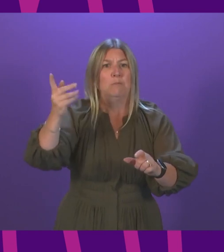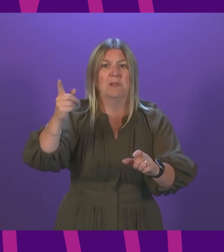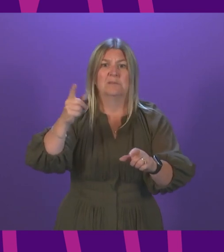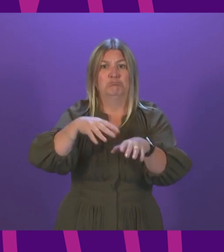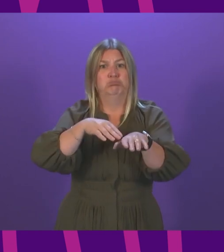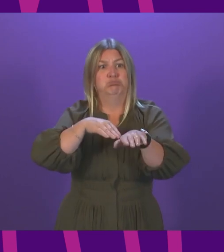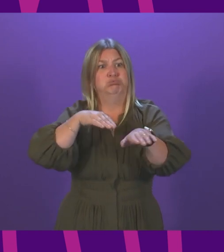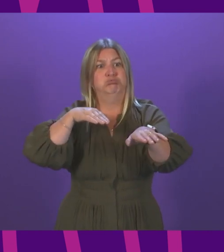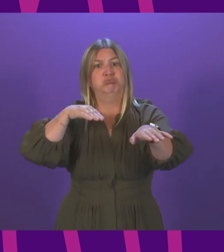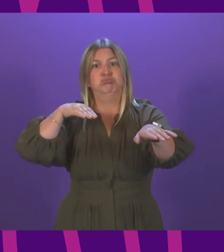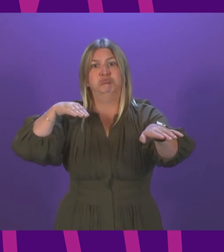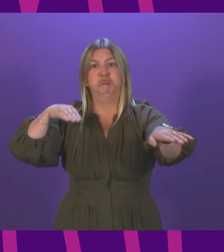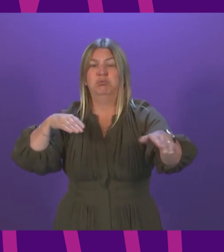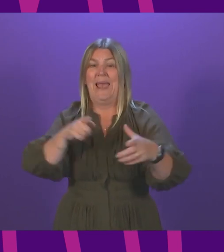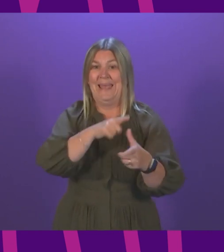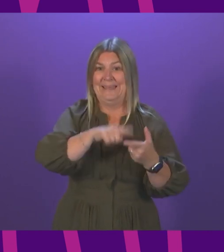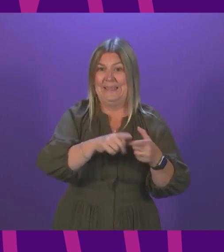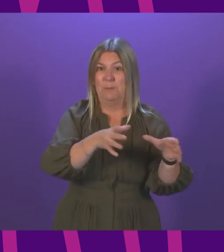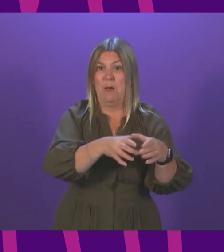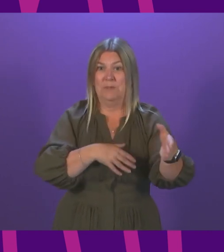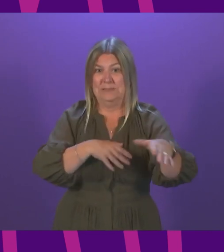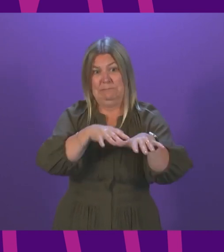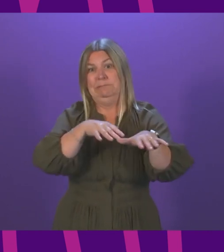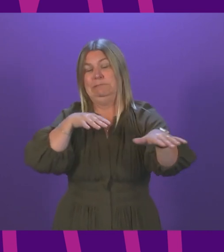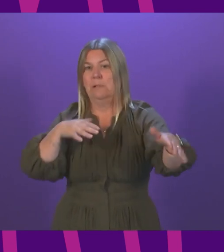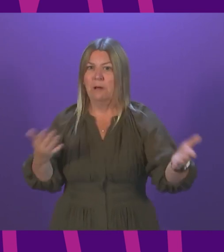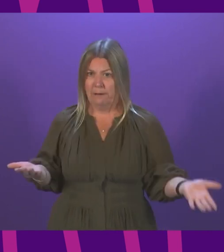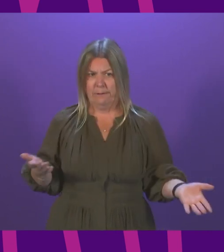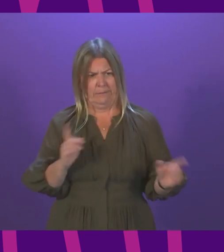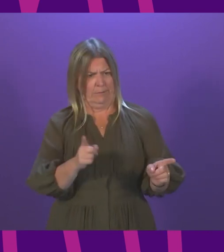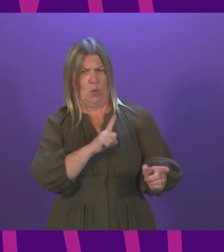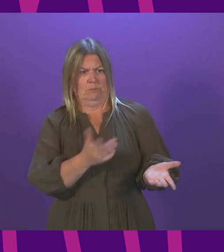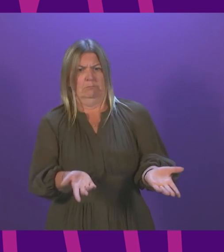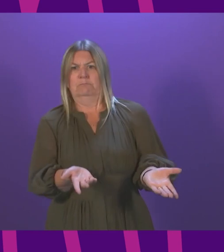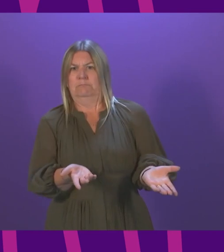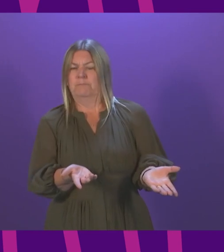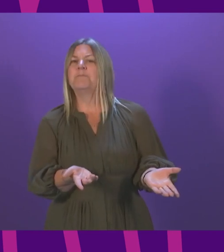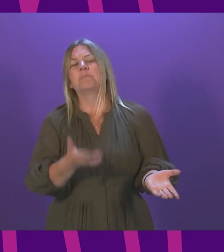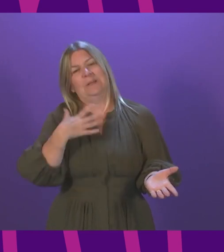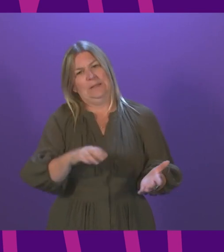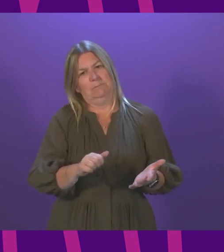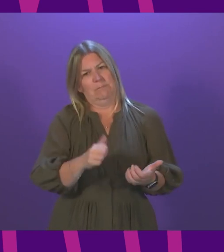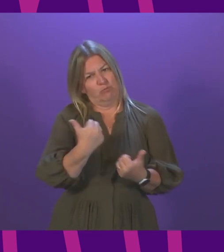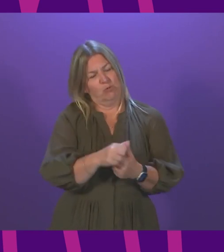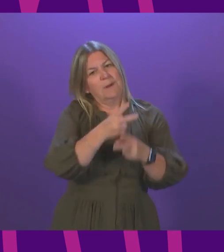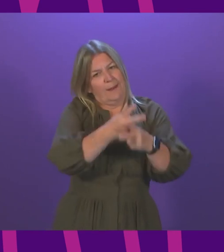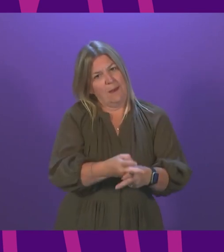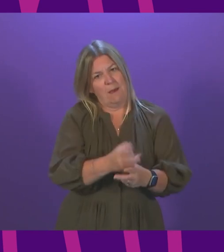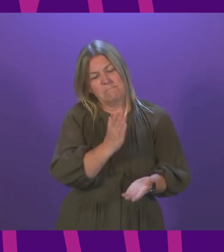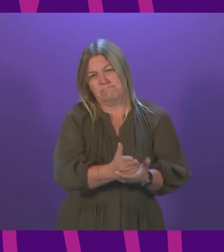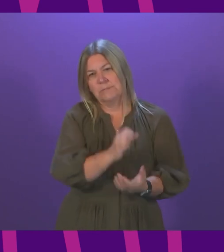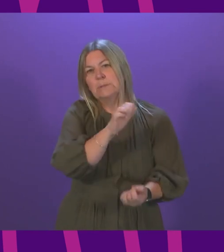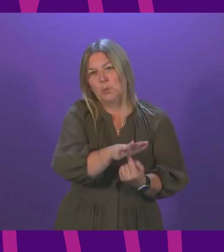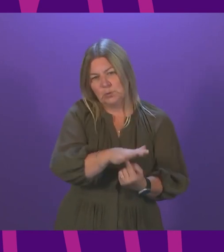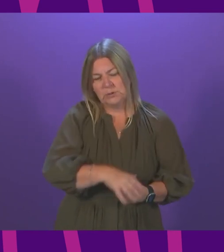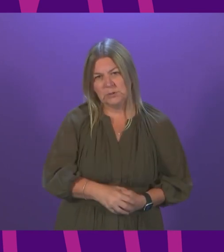up outside of emergency departments. Getting people the care they need in the most appropriate setting is crucial and another key element